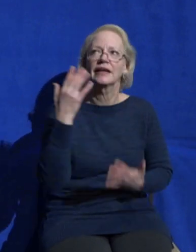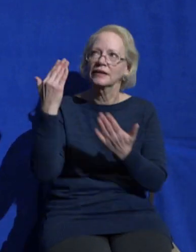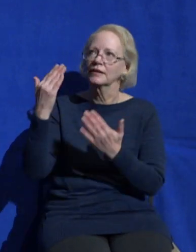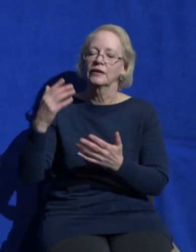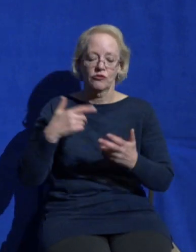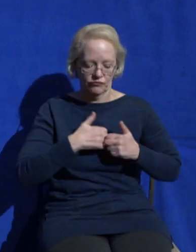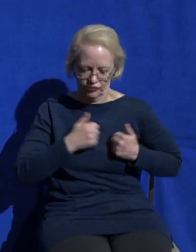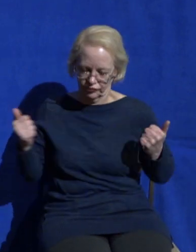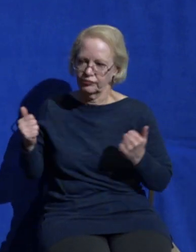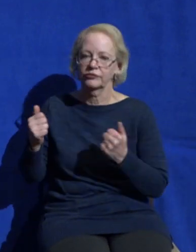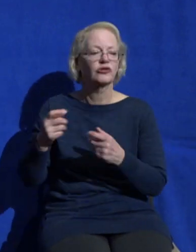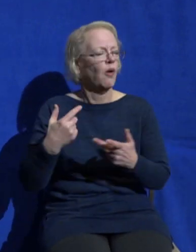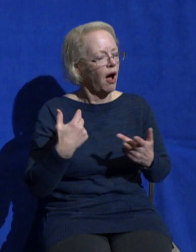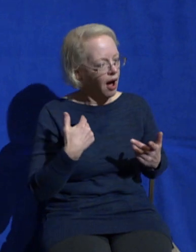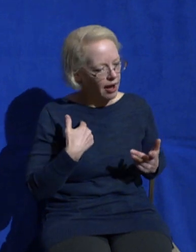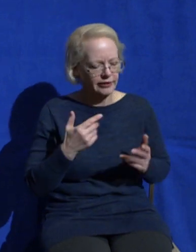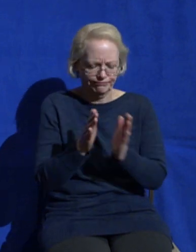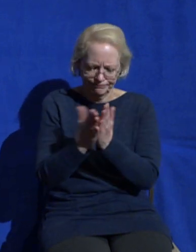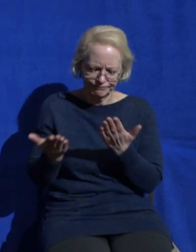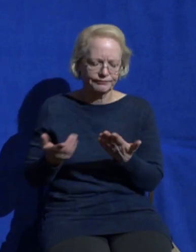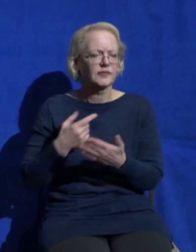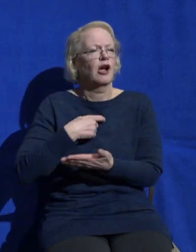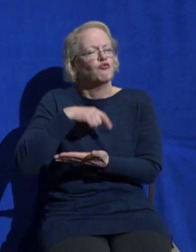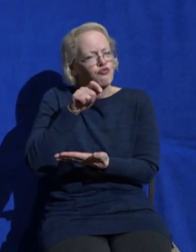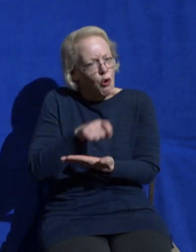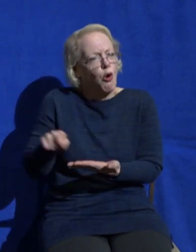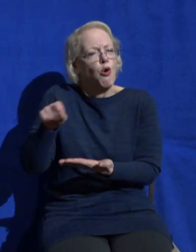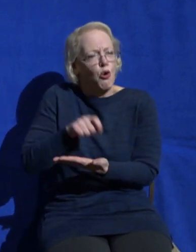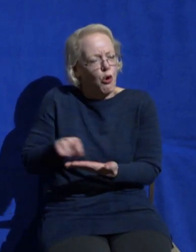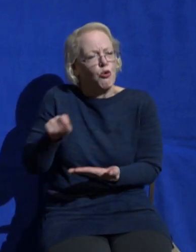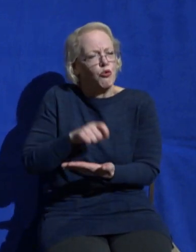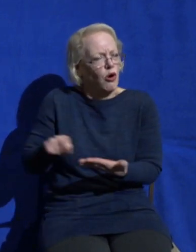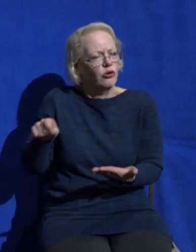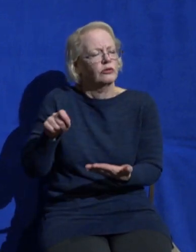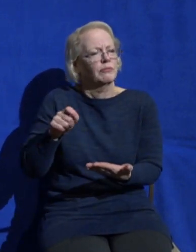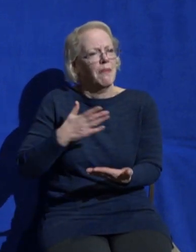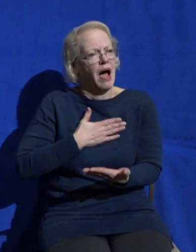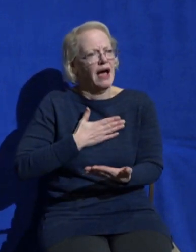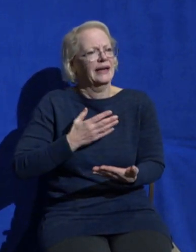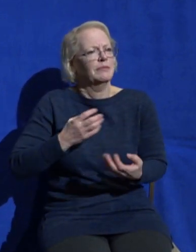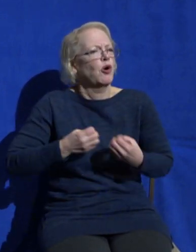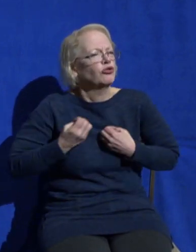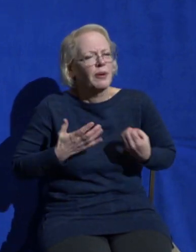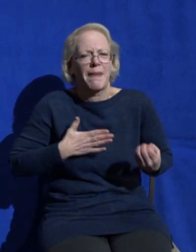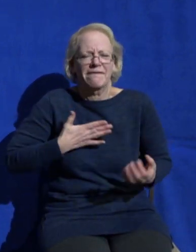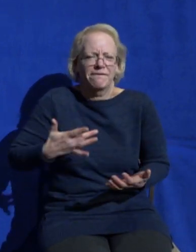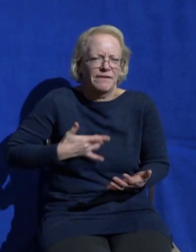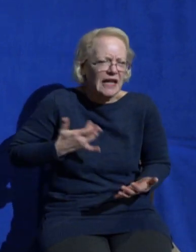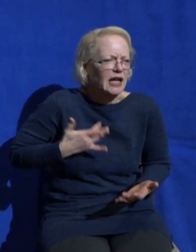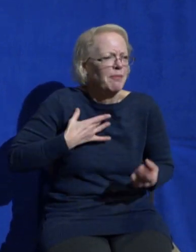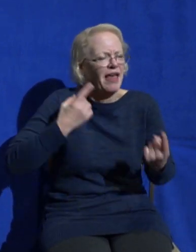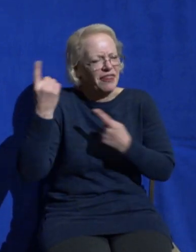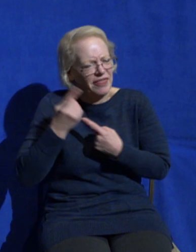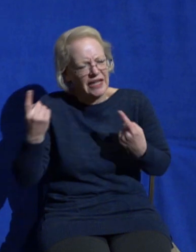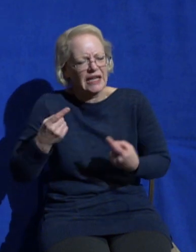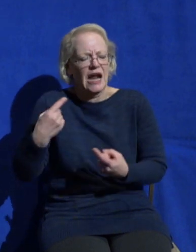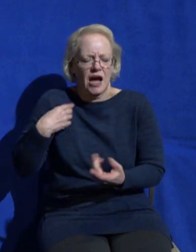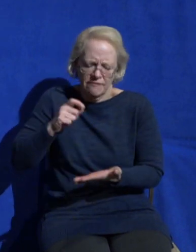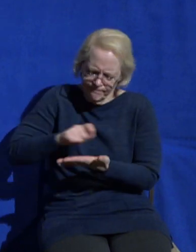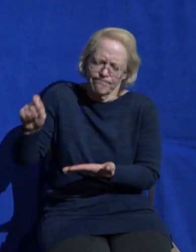I'm writing out what's happening and what I'm feeling and thinking and I'm processing and I'm praying about that and it's in